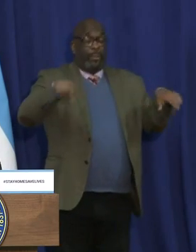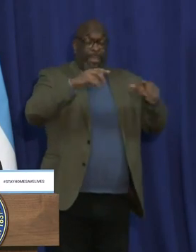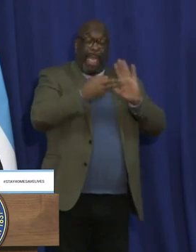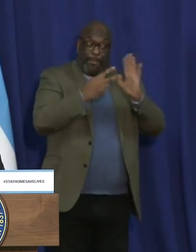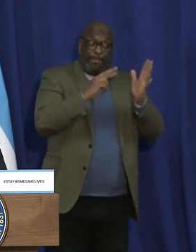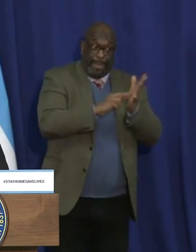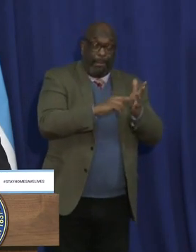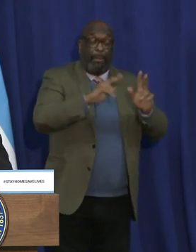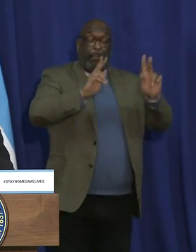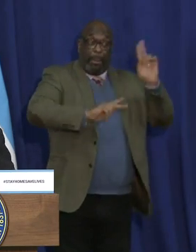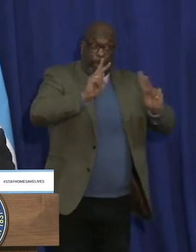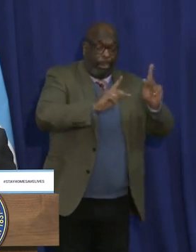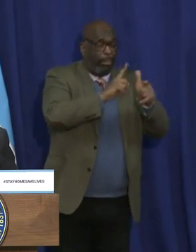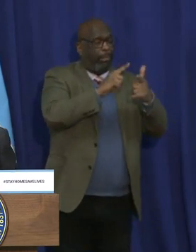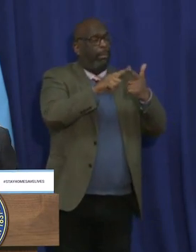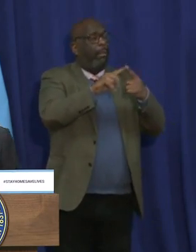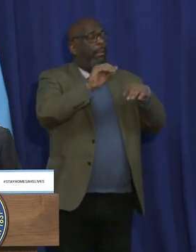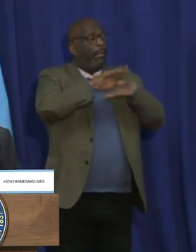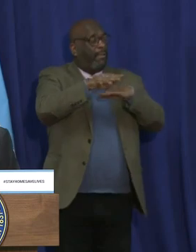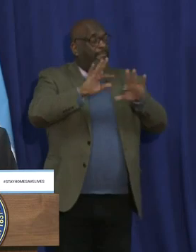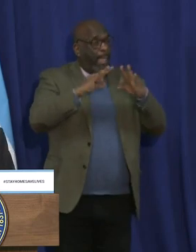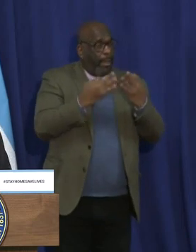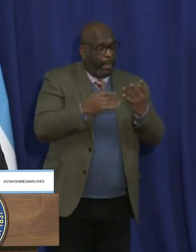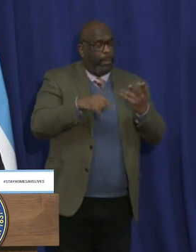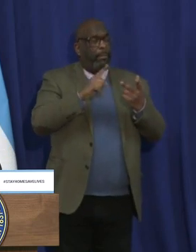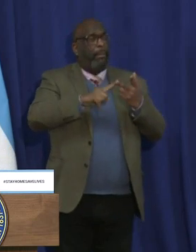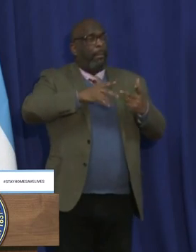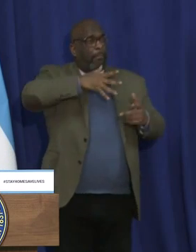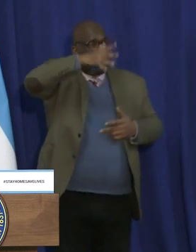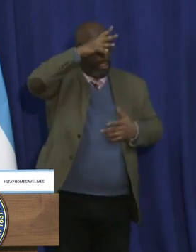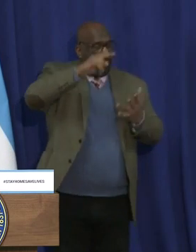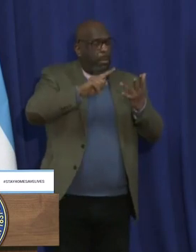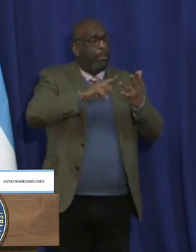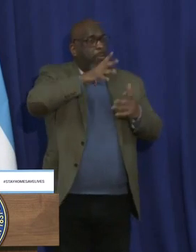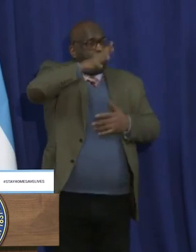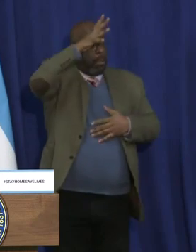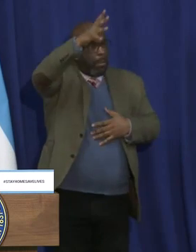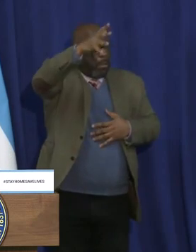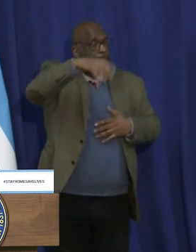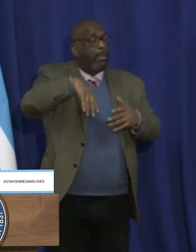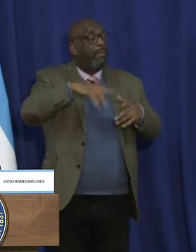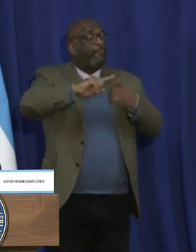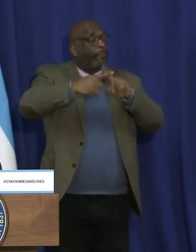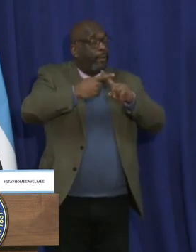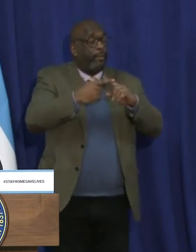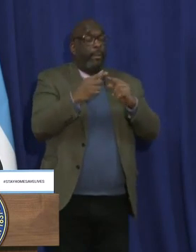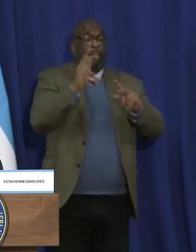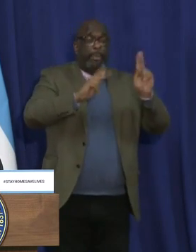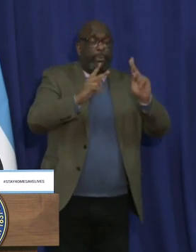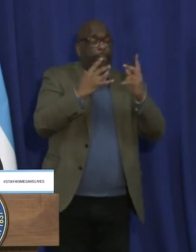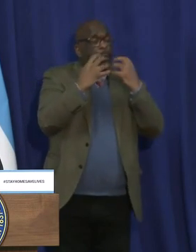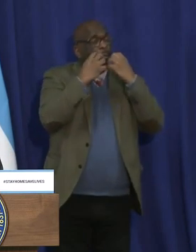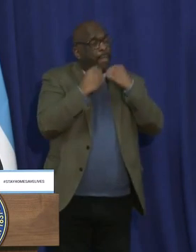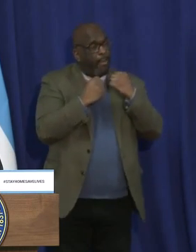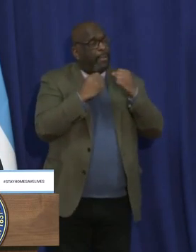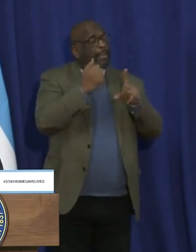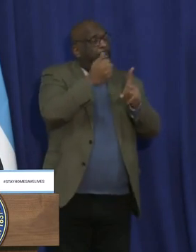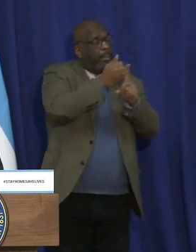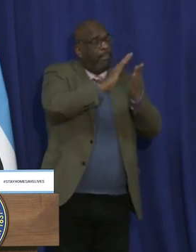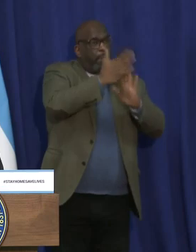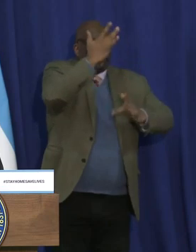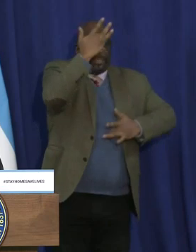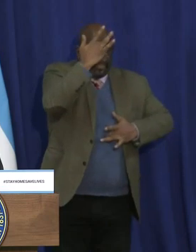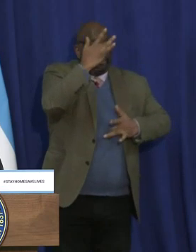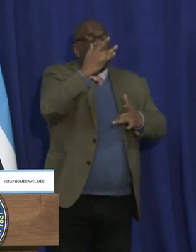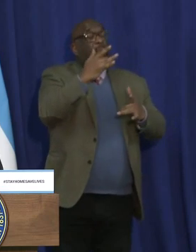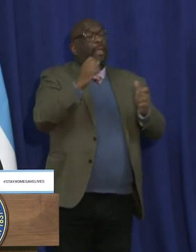They're families. They're parents and grandparents, brothers and sisters, friends and loved ones who are sick and afraid for their lives.